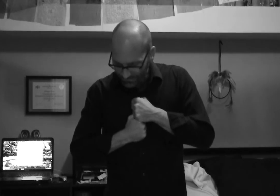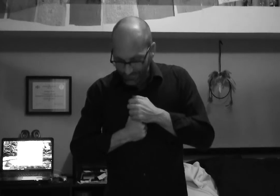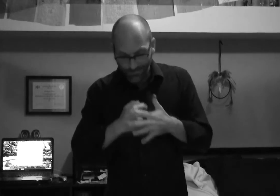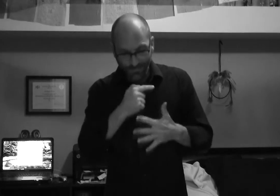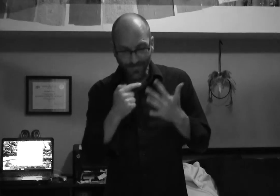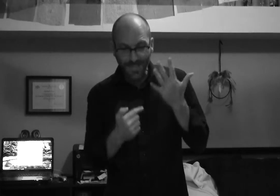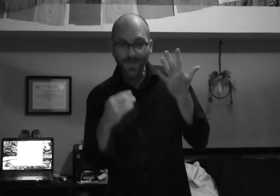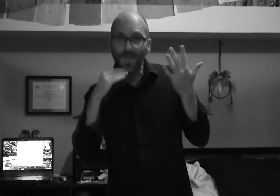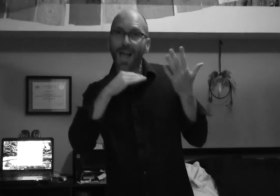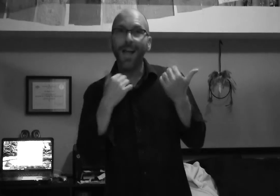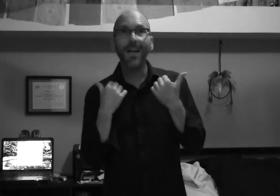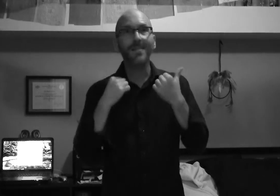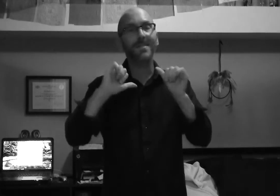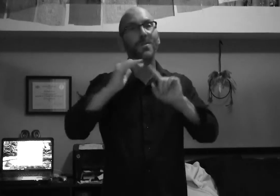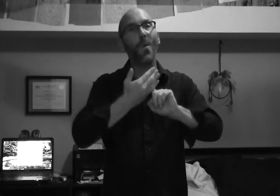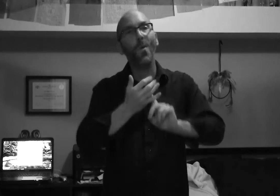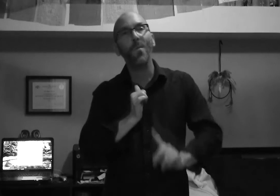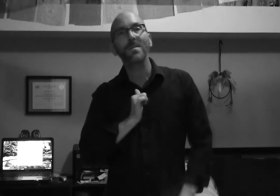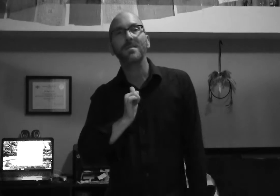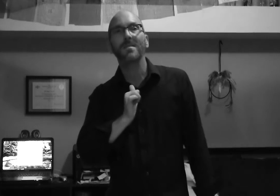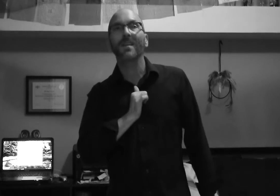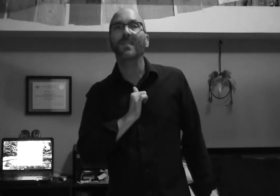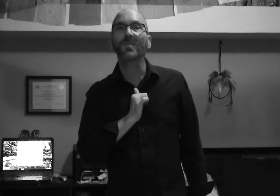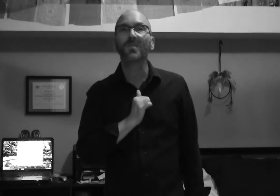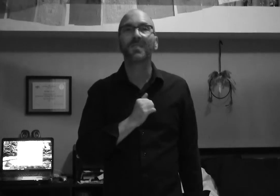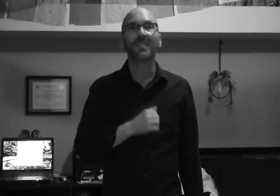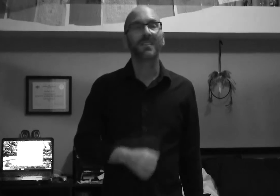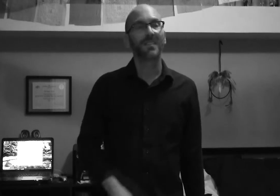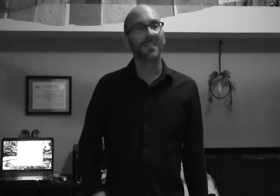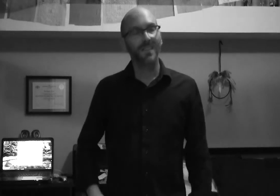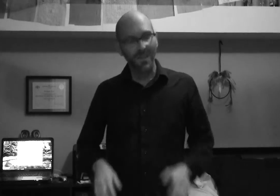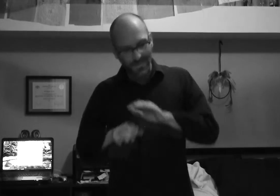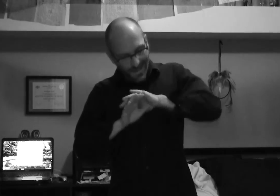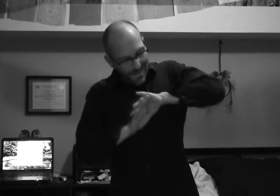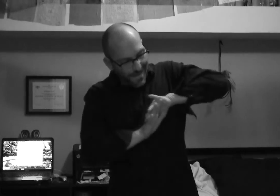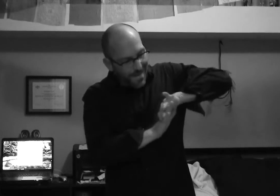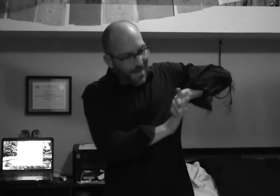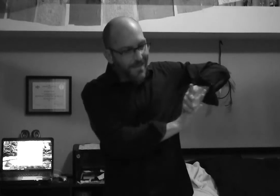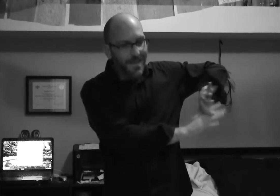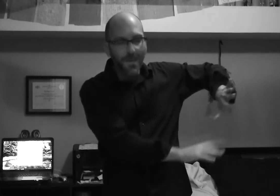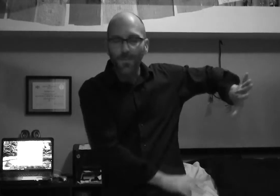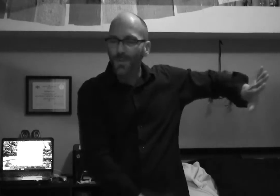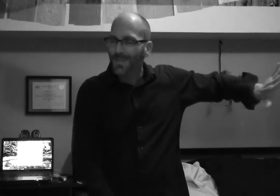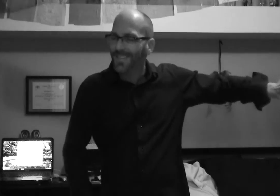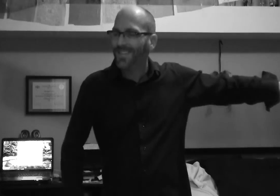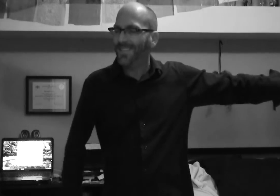Some lies I told myself I'm glad I didn't believe